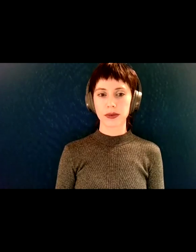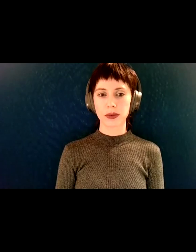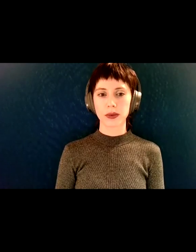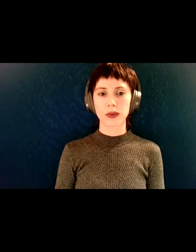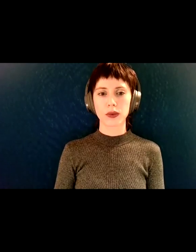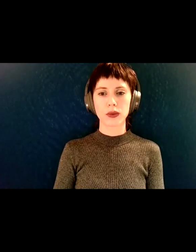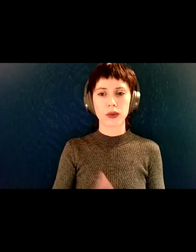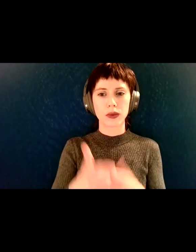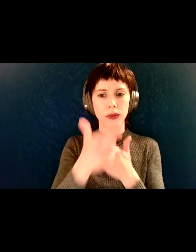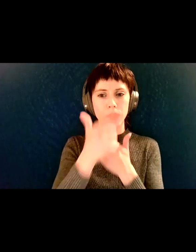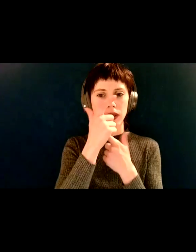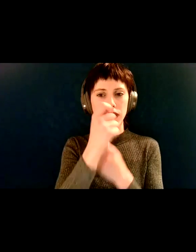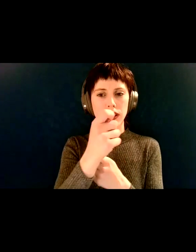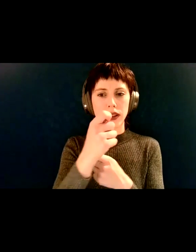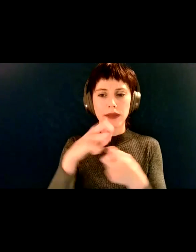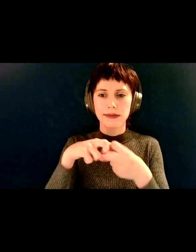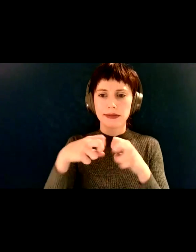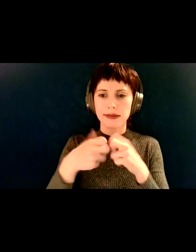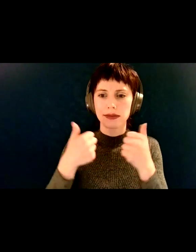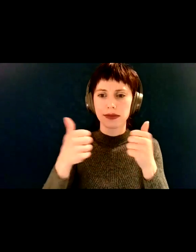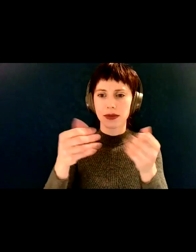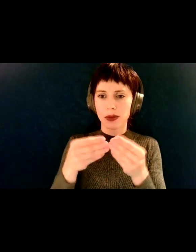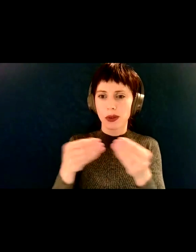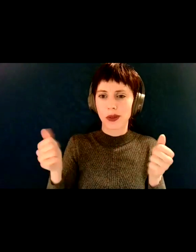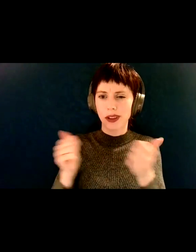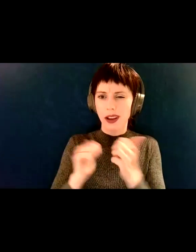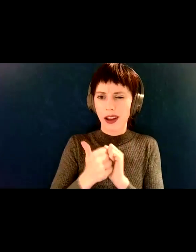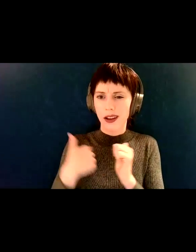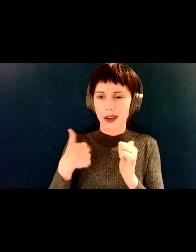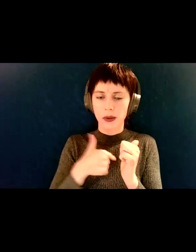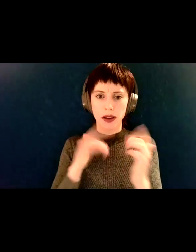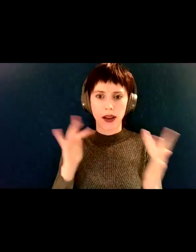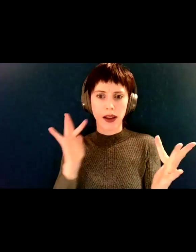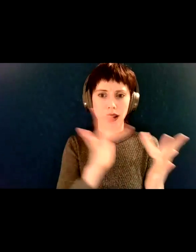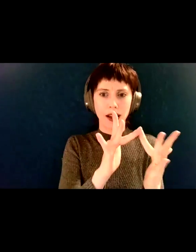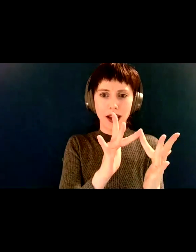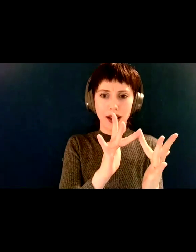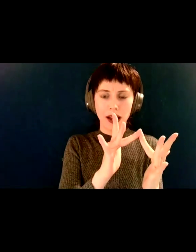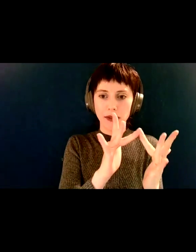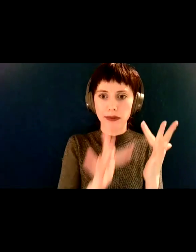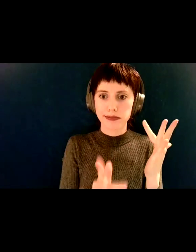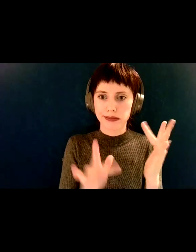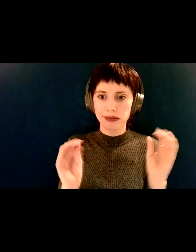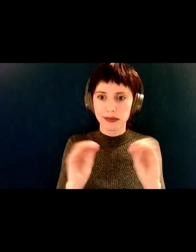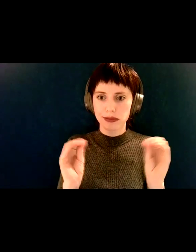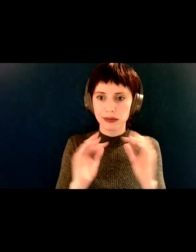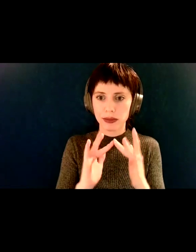figure out how to reach people who aren't on the internet. And we're not